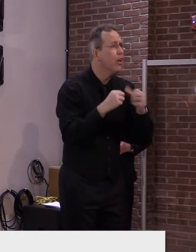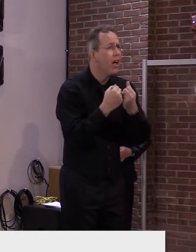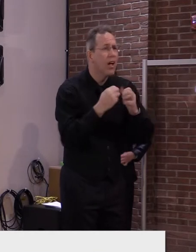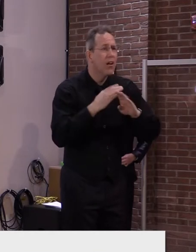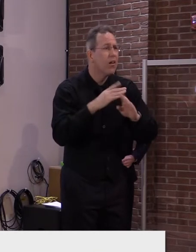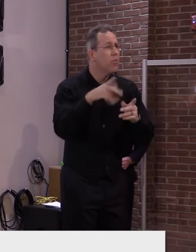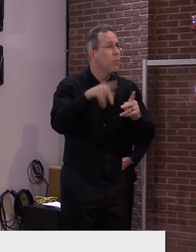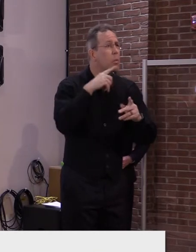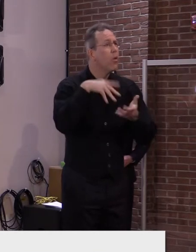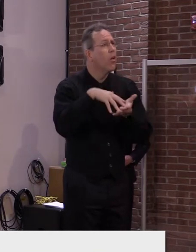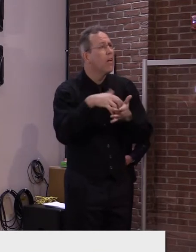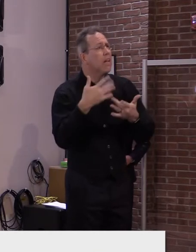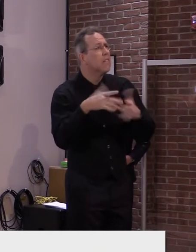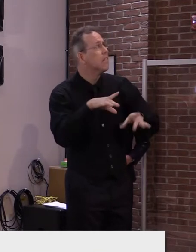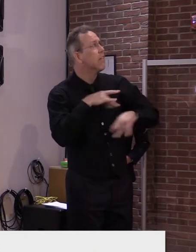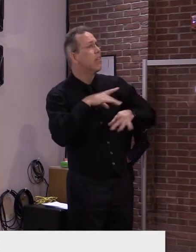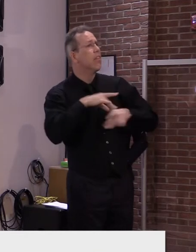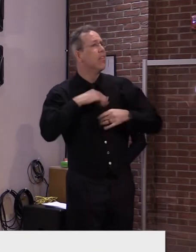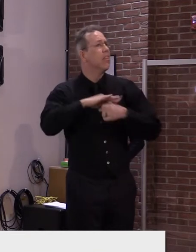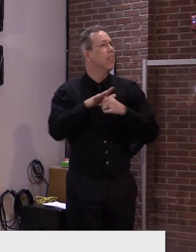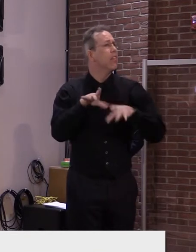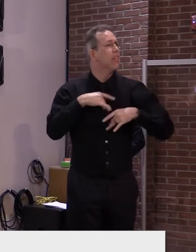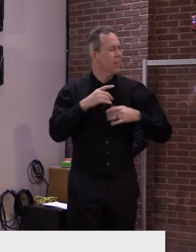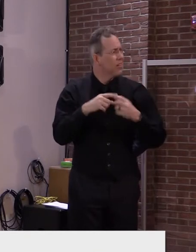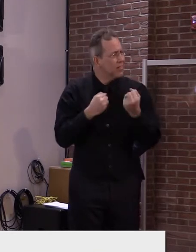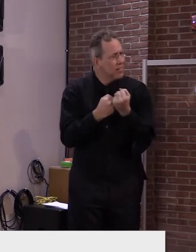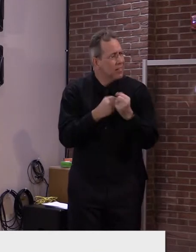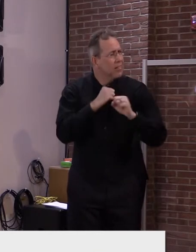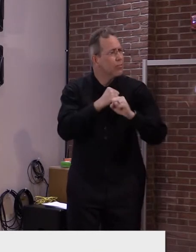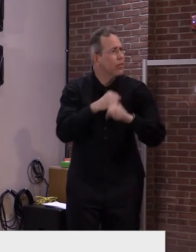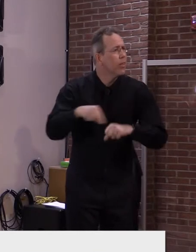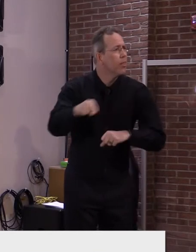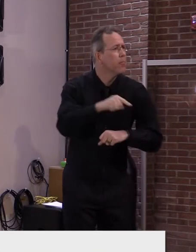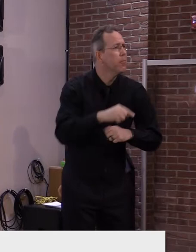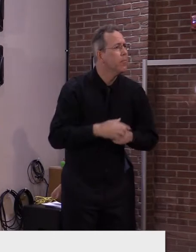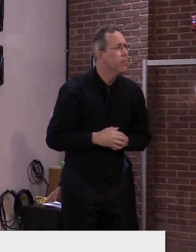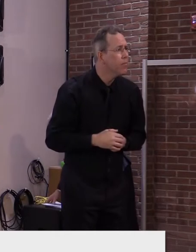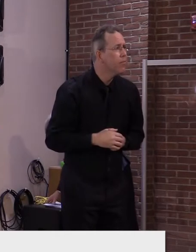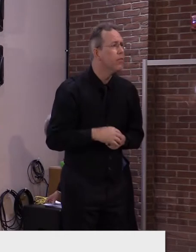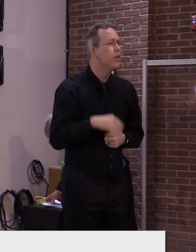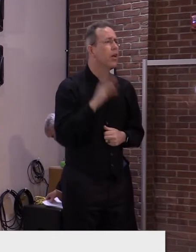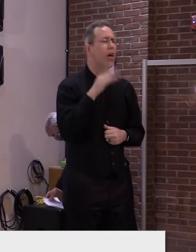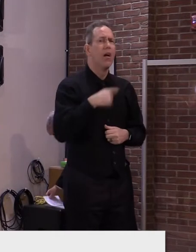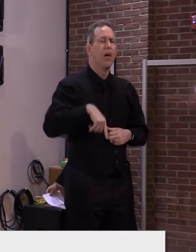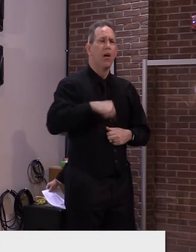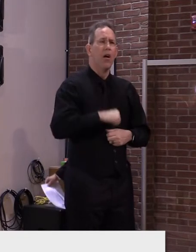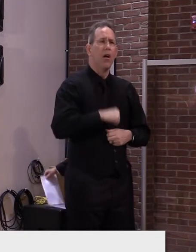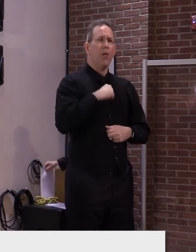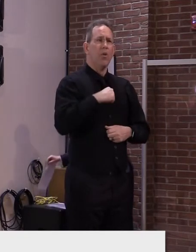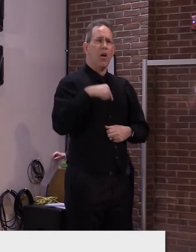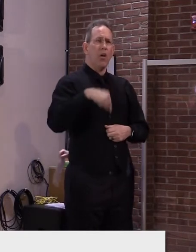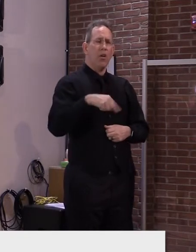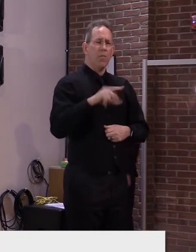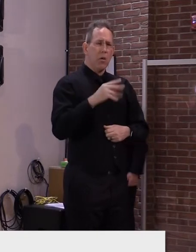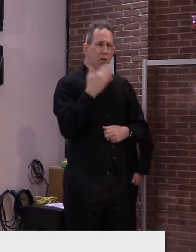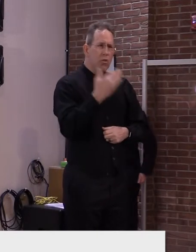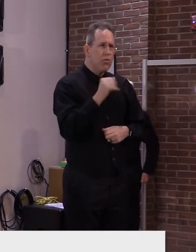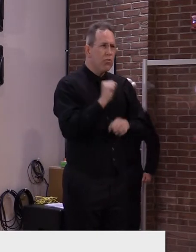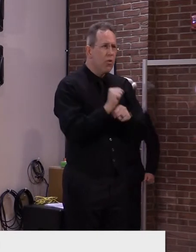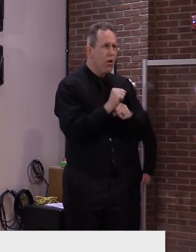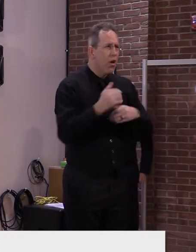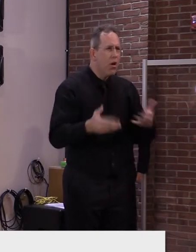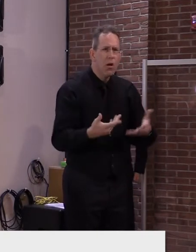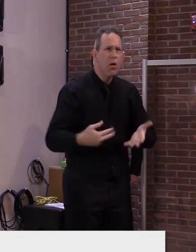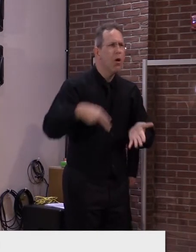conditions. I'm really proud of how Vermonters have stepped up to do their part. That's why